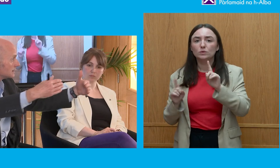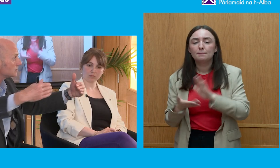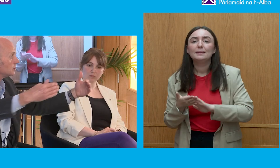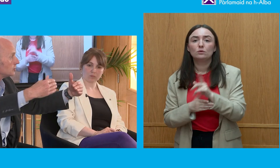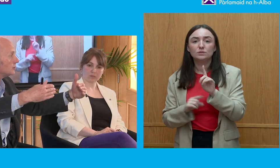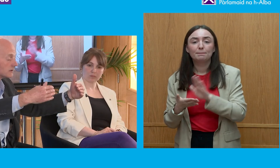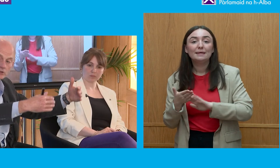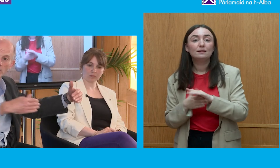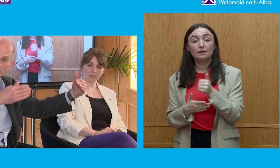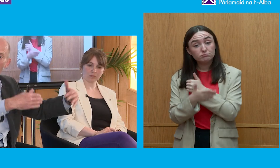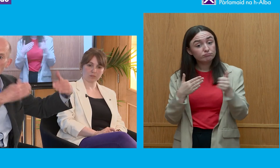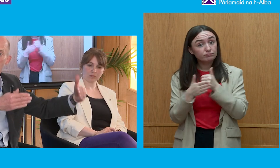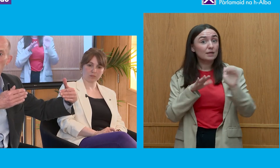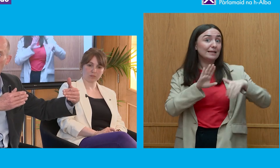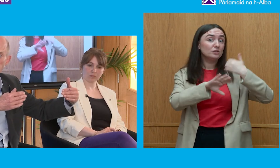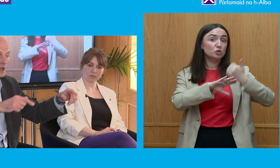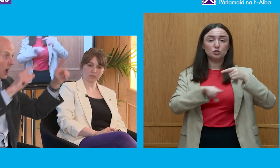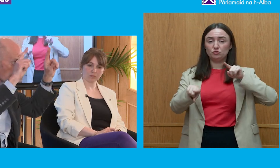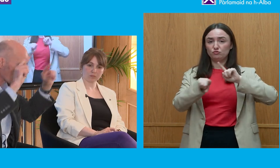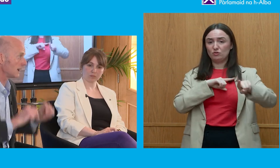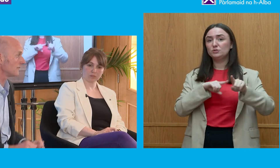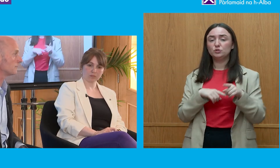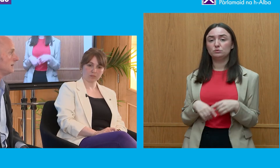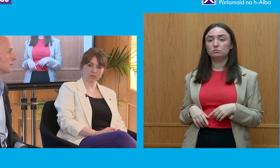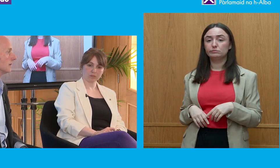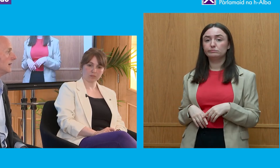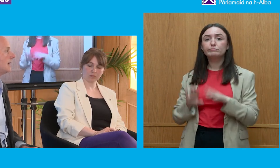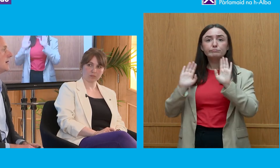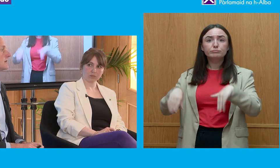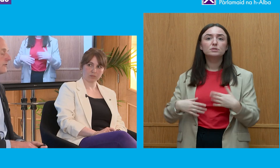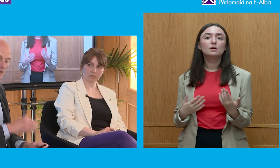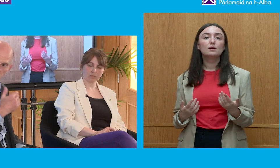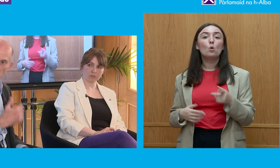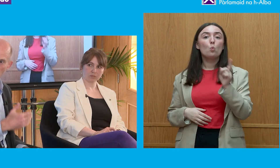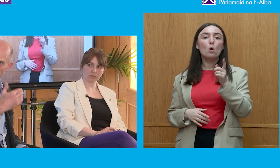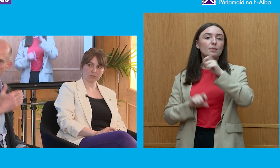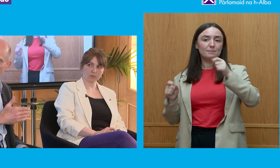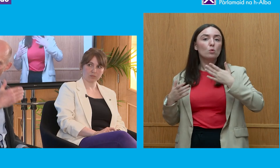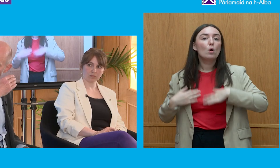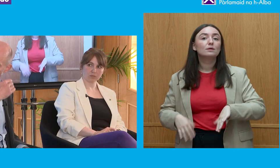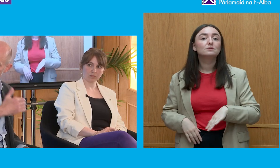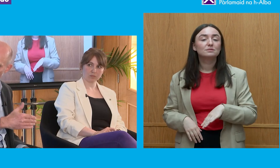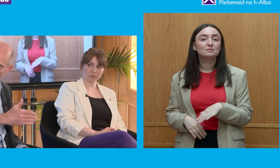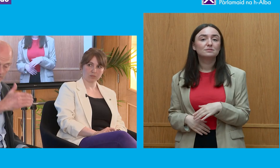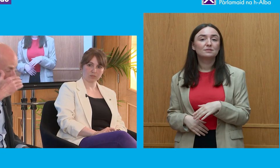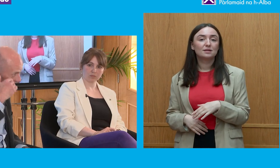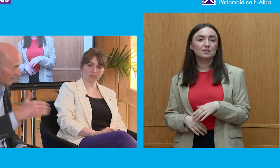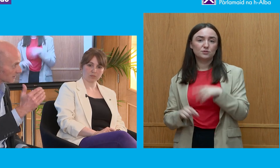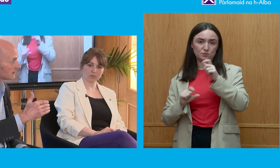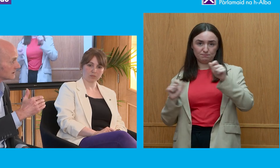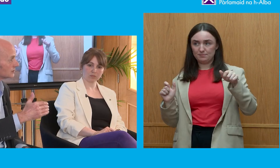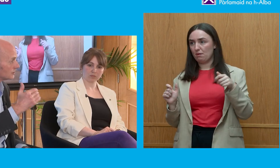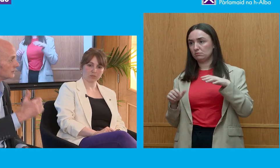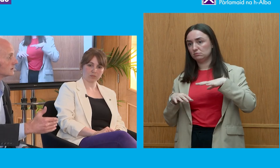all of these institutions trying to undermine the will of the people so they started to essentially to